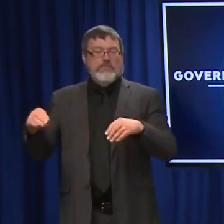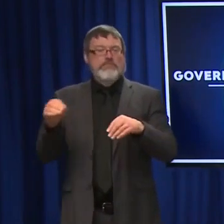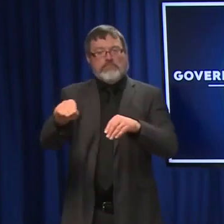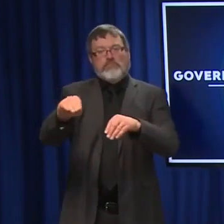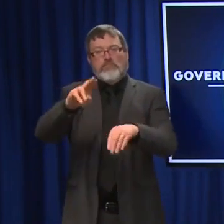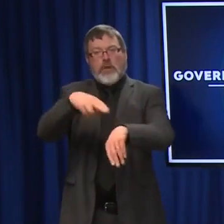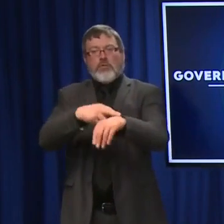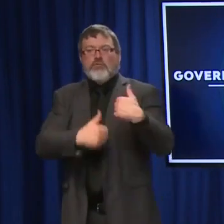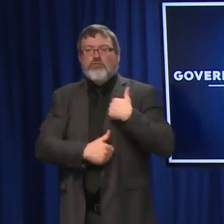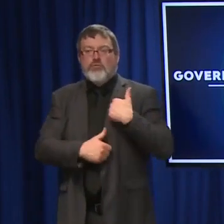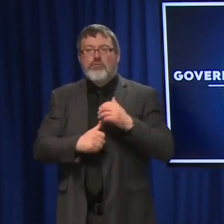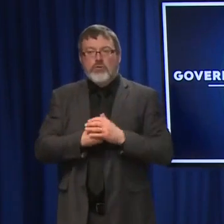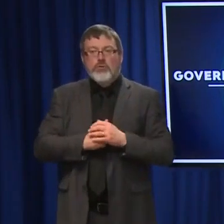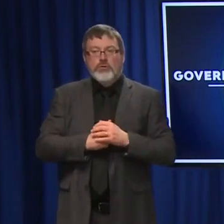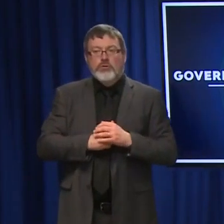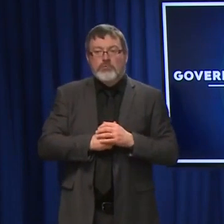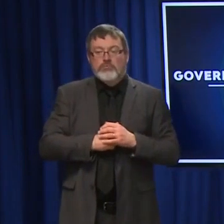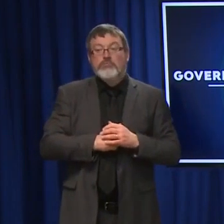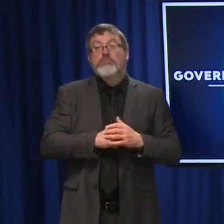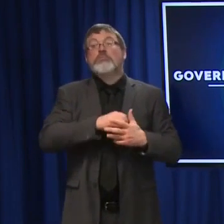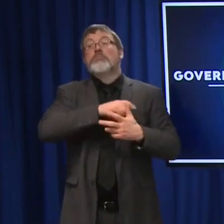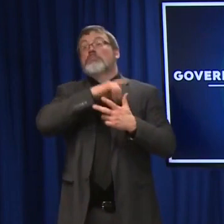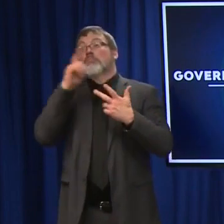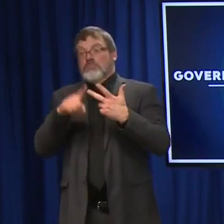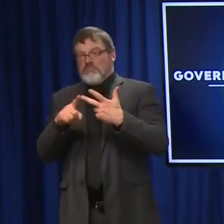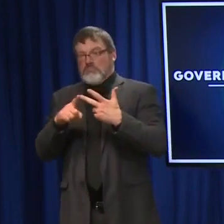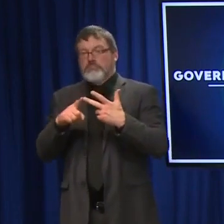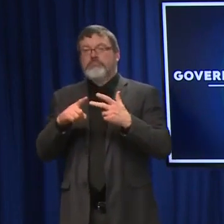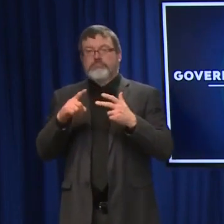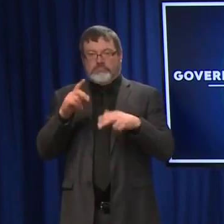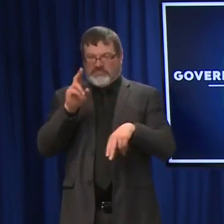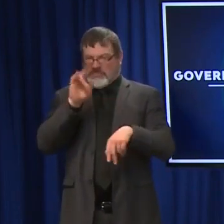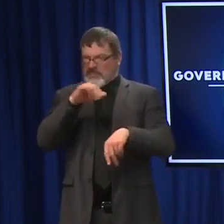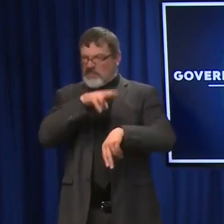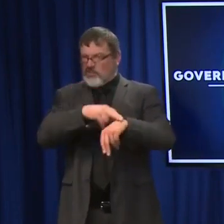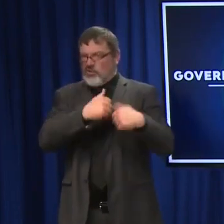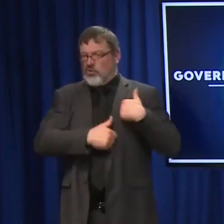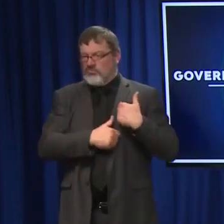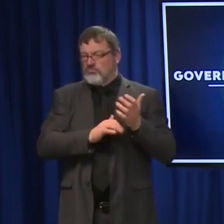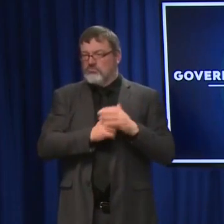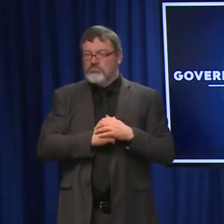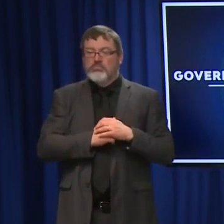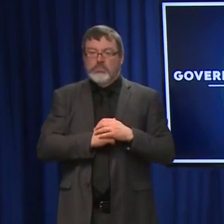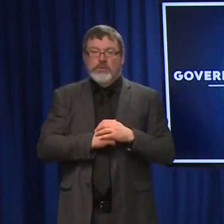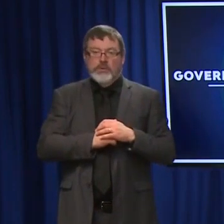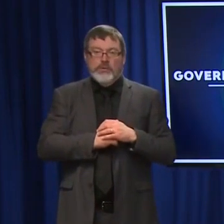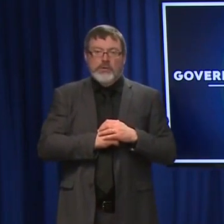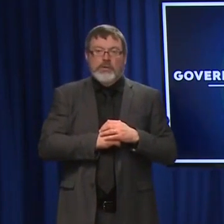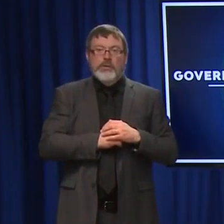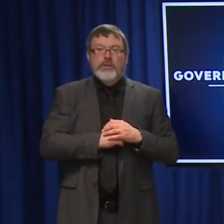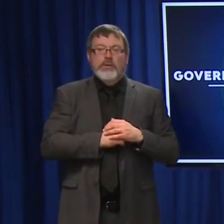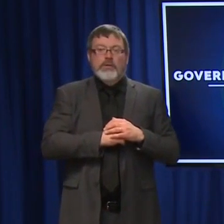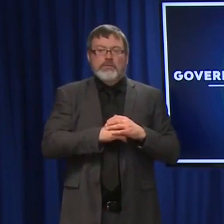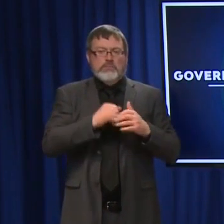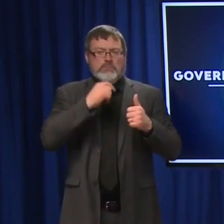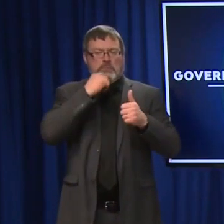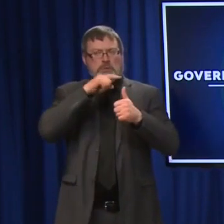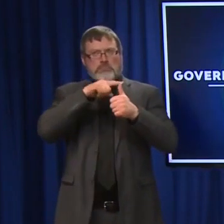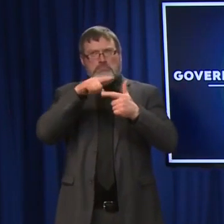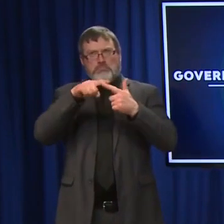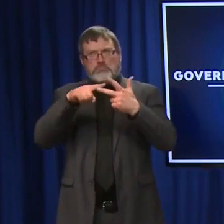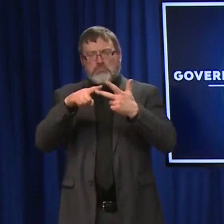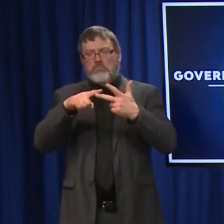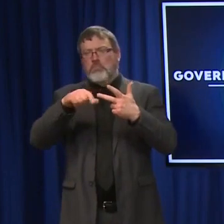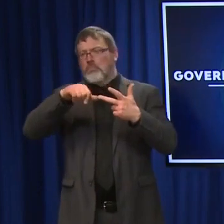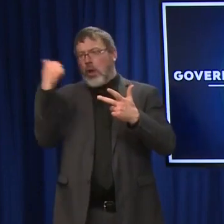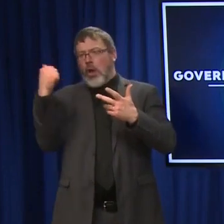potentially increase the men and women of the National Guard if we have to down the road. So I think there's a lot of other pieces there, and then the best thing to